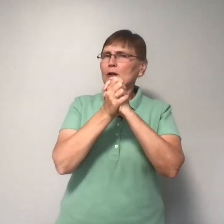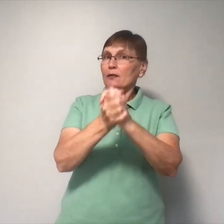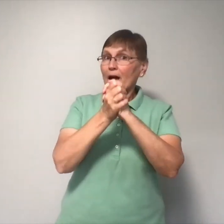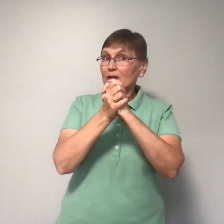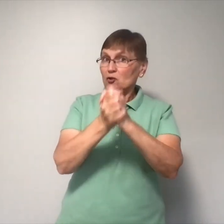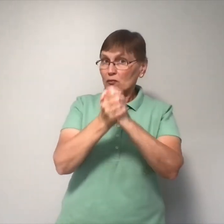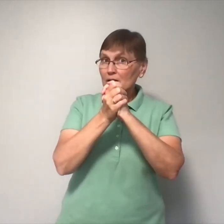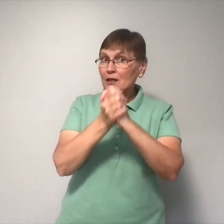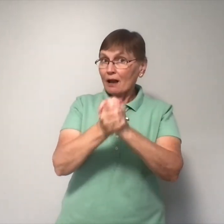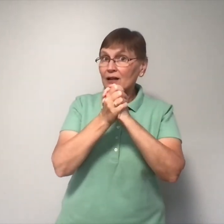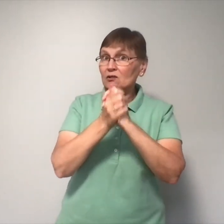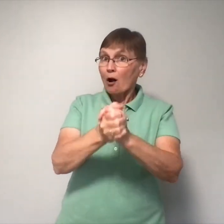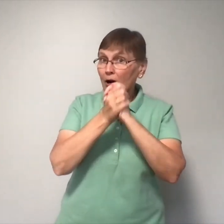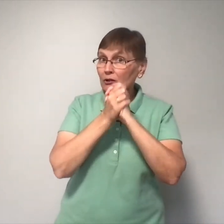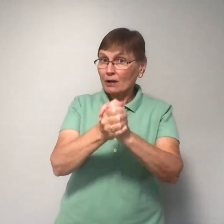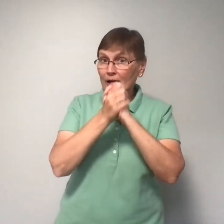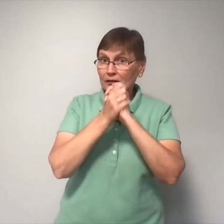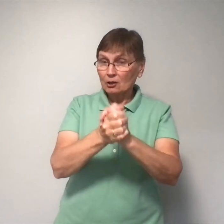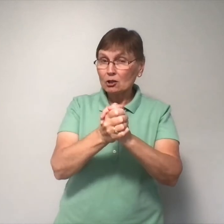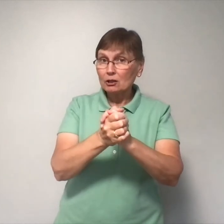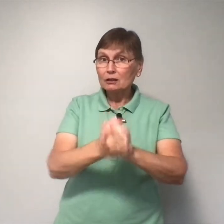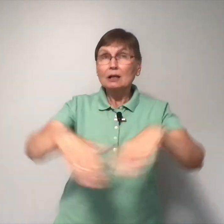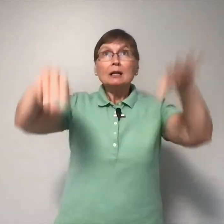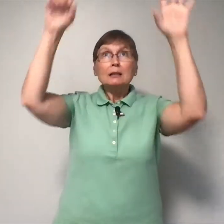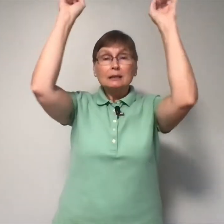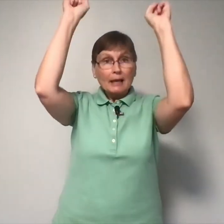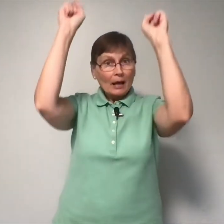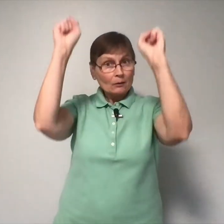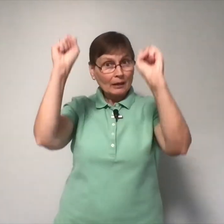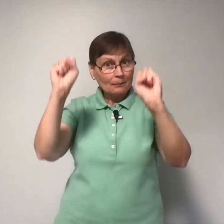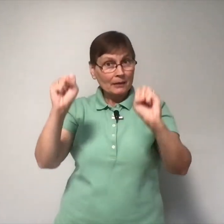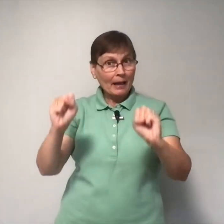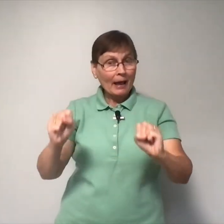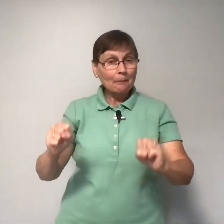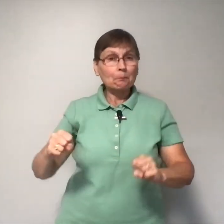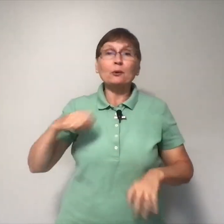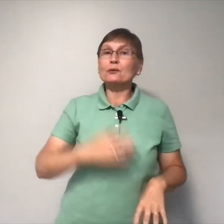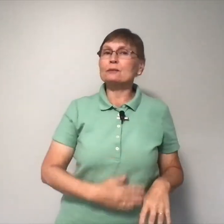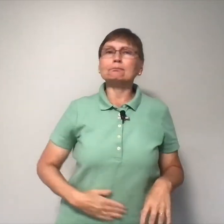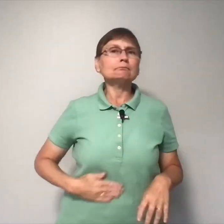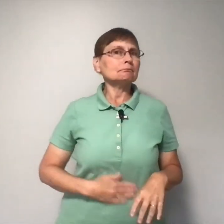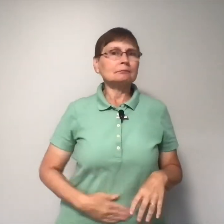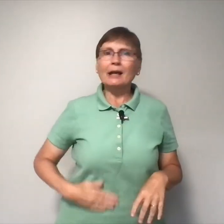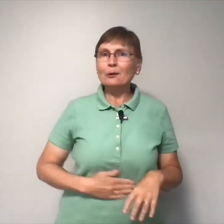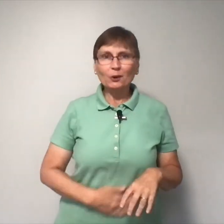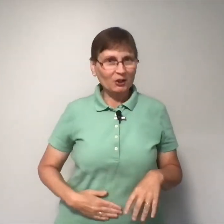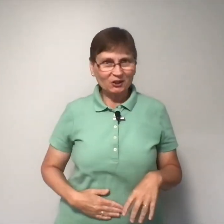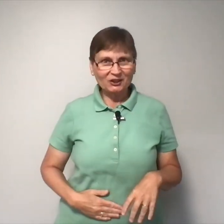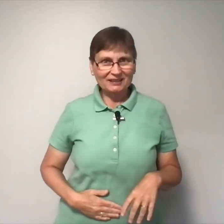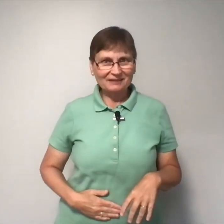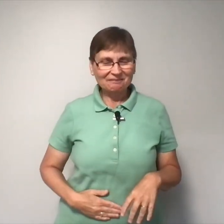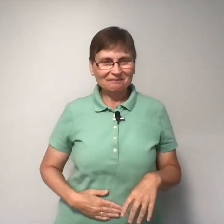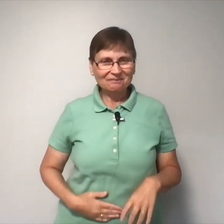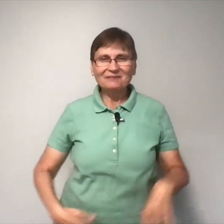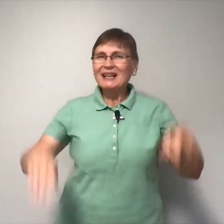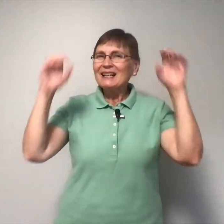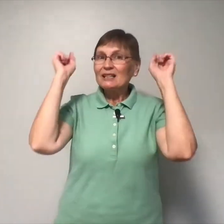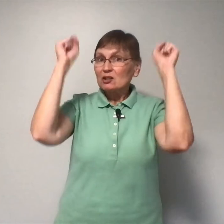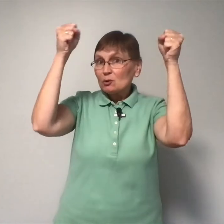that tree as hard as I could. Down came the apples. Mmm, they were good. Two